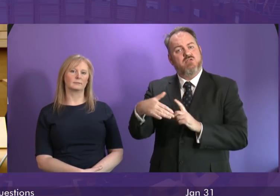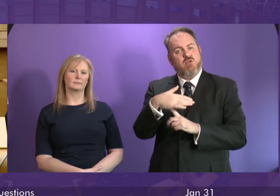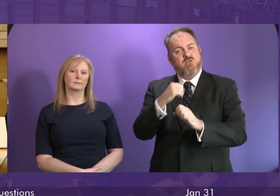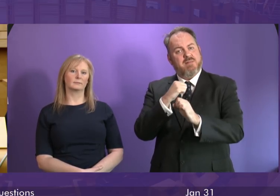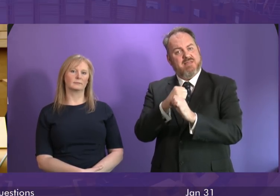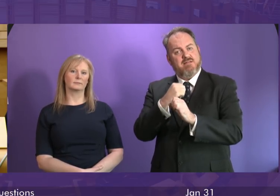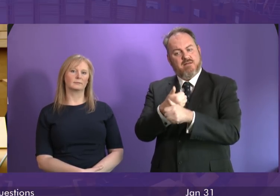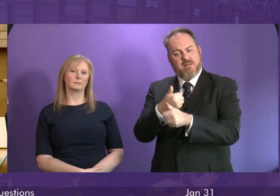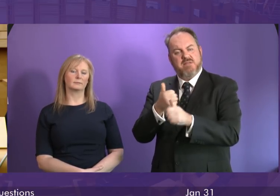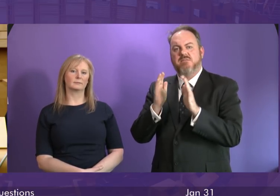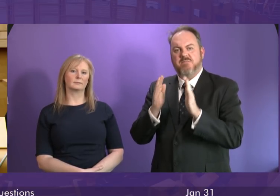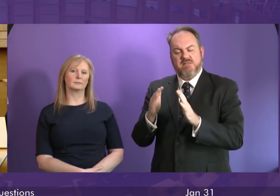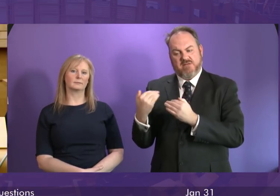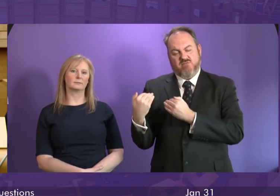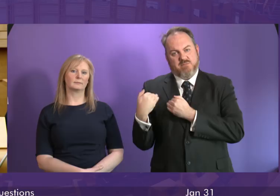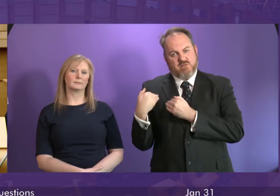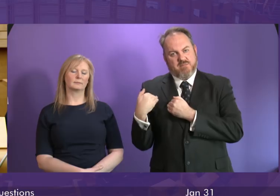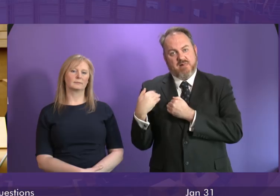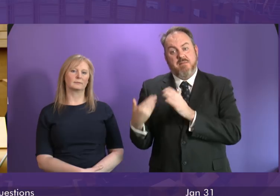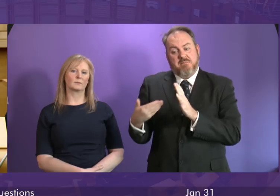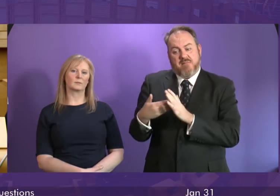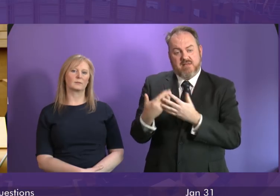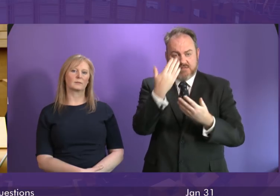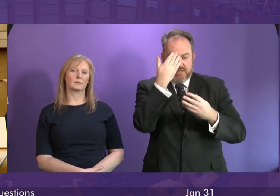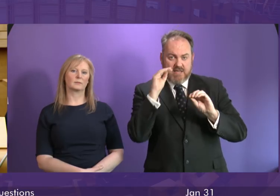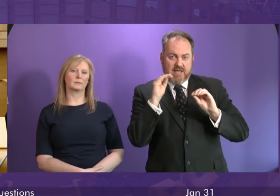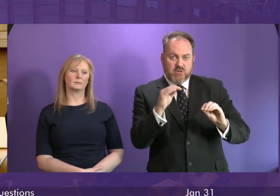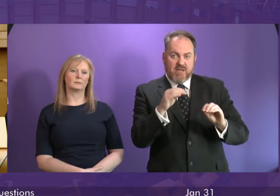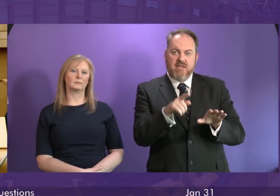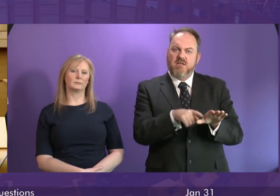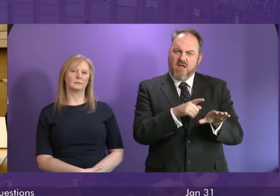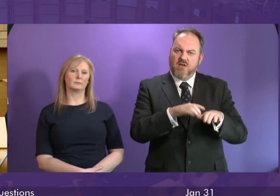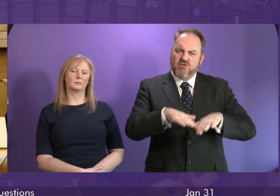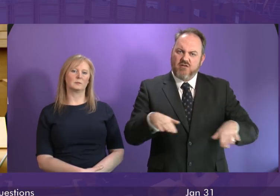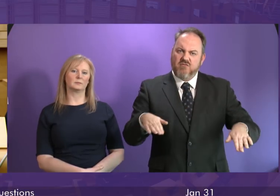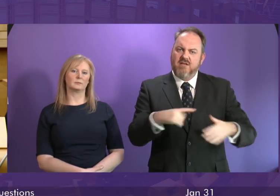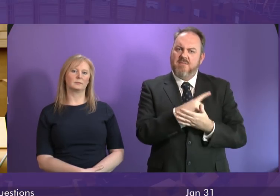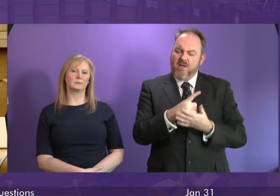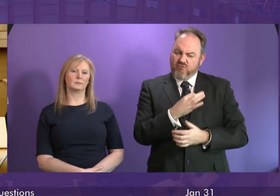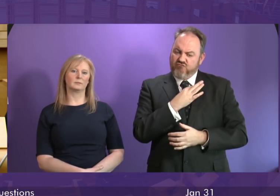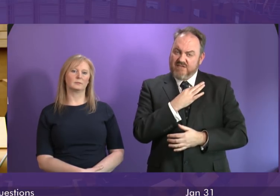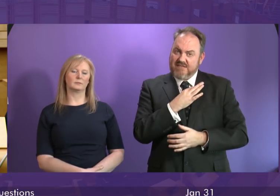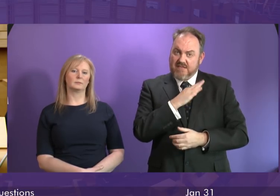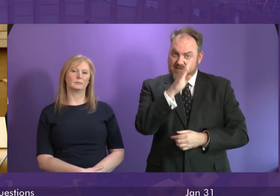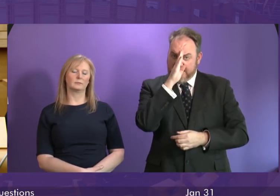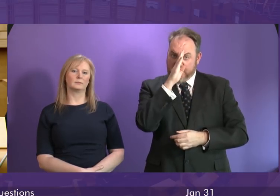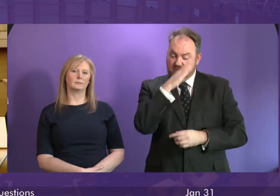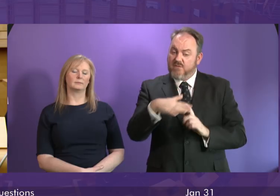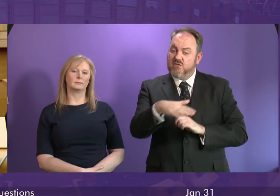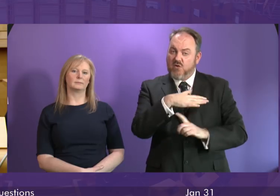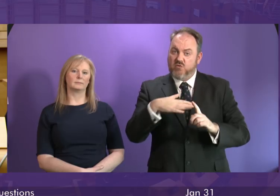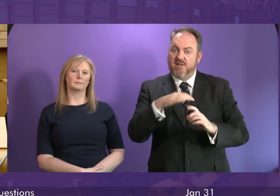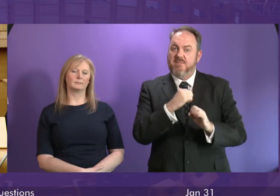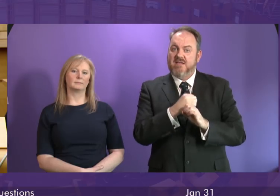seriously it's equally important that we educate children early about the risks and realities of using social media and what to do when